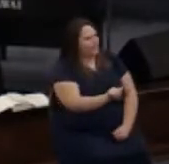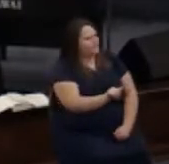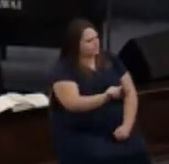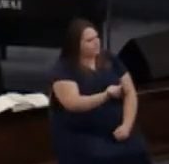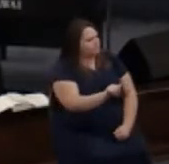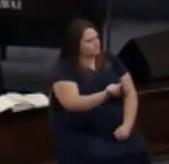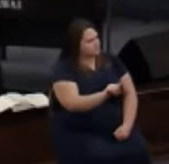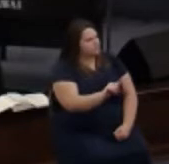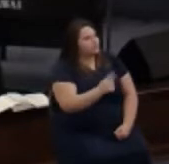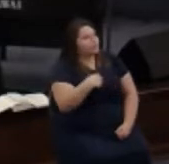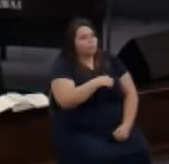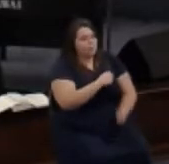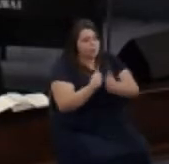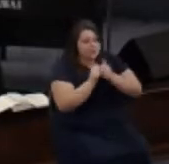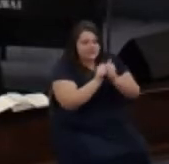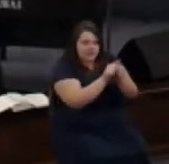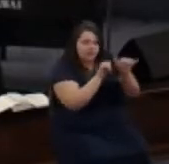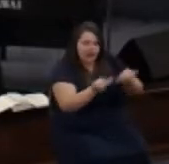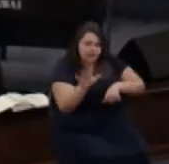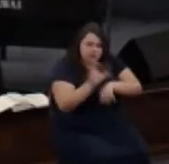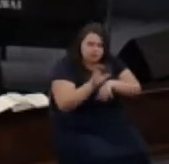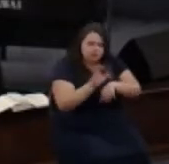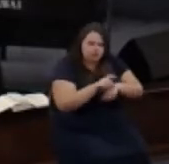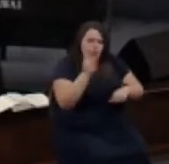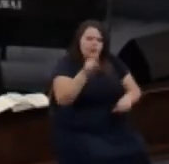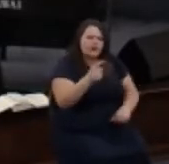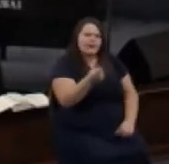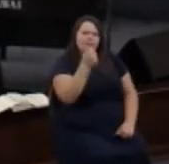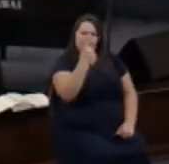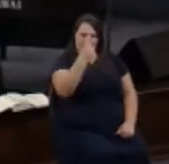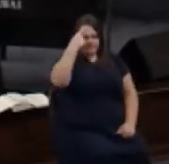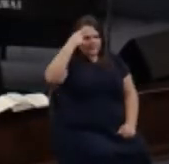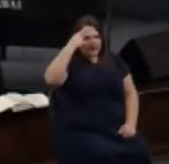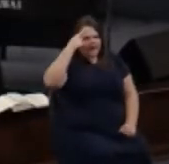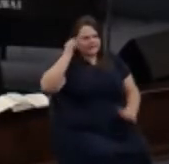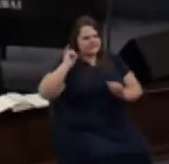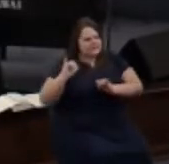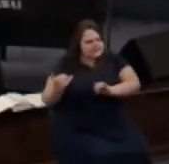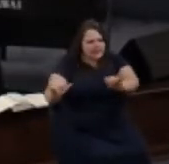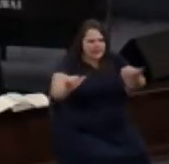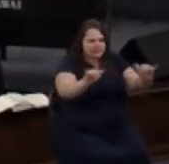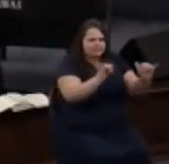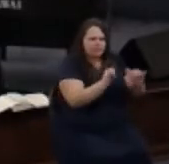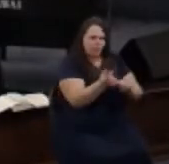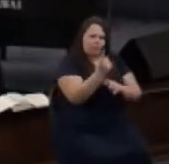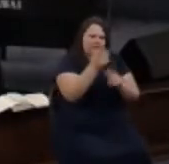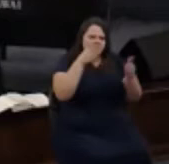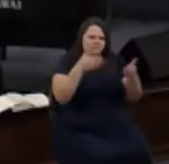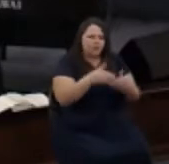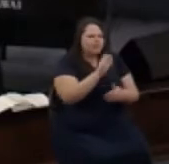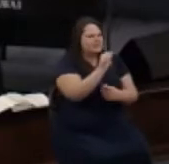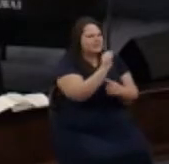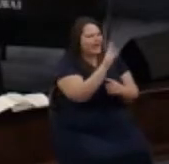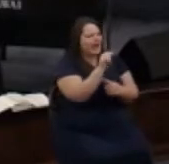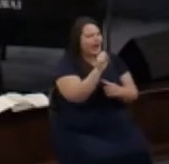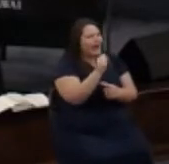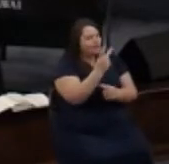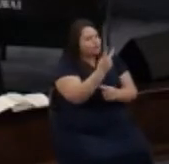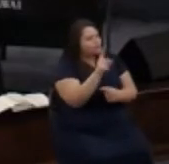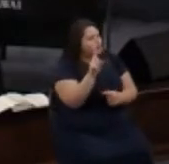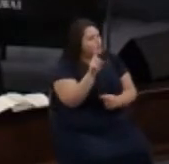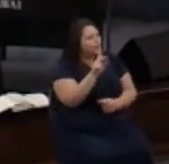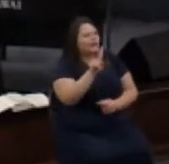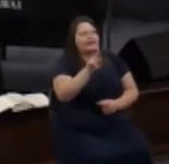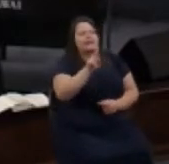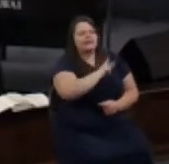when we are together as a church we need to be of one mind singularly focused Acts 2 1 in the King